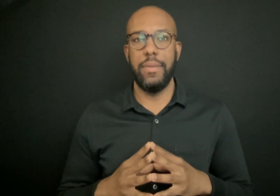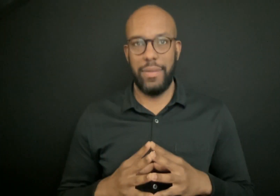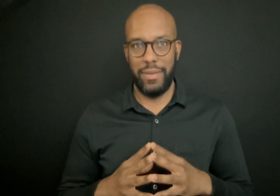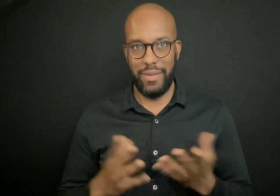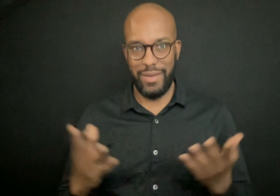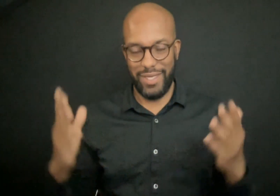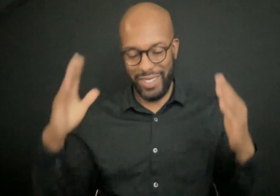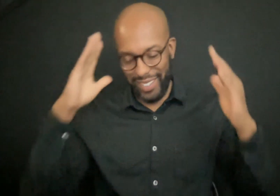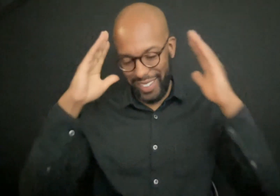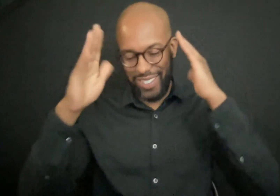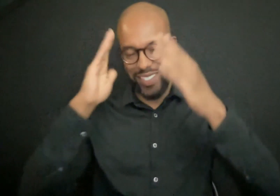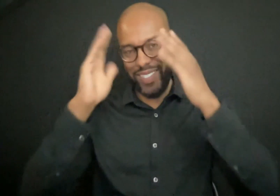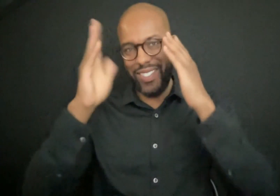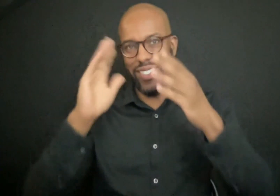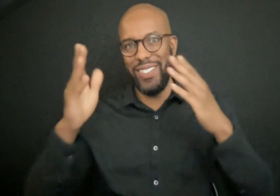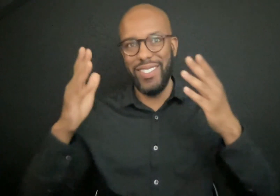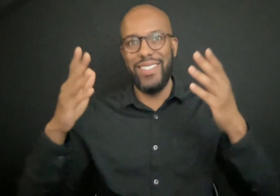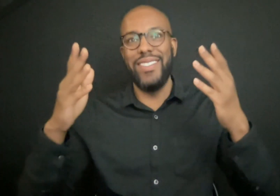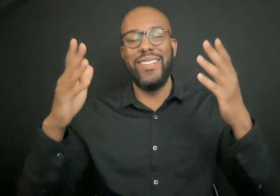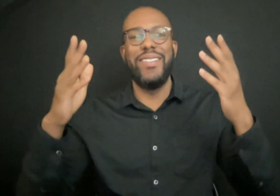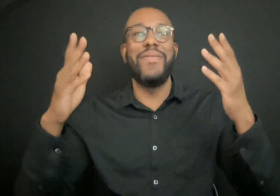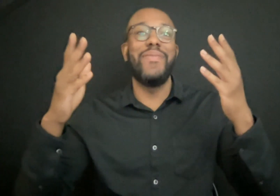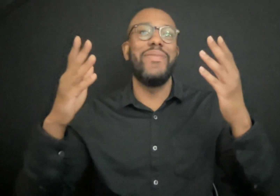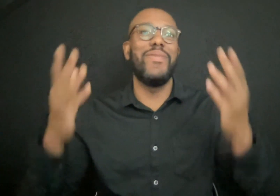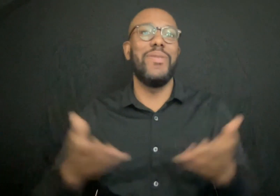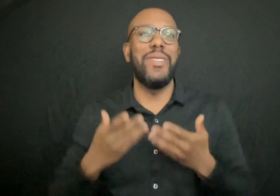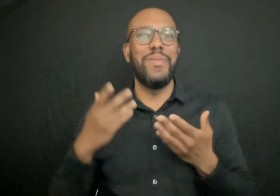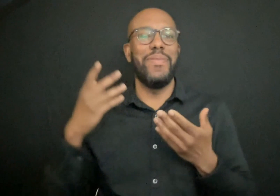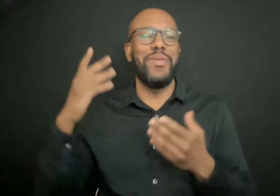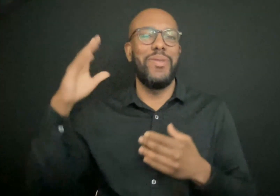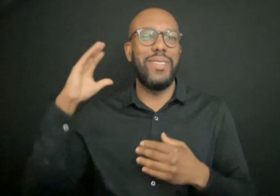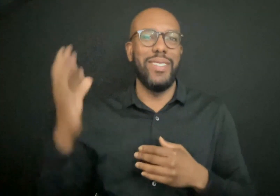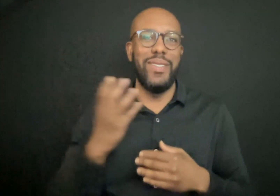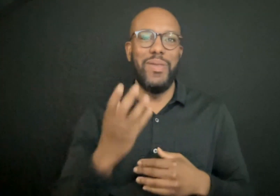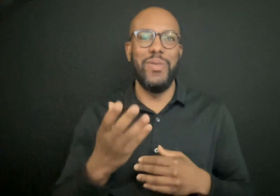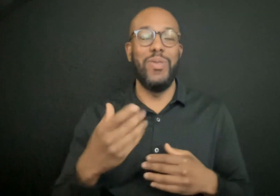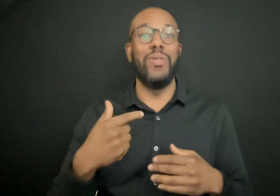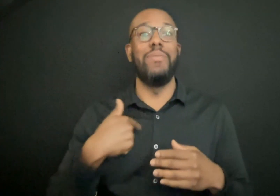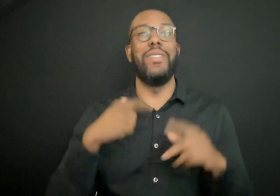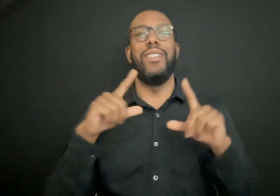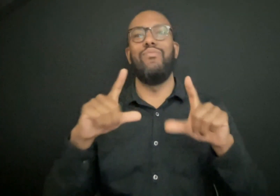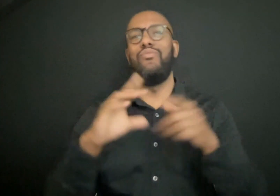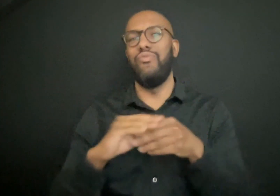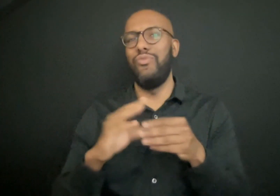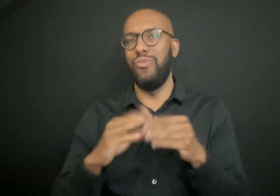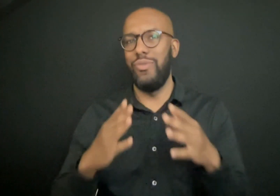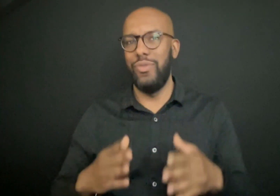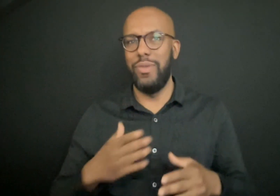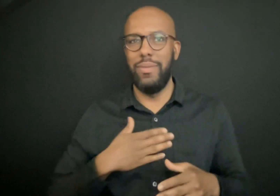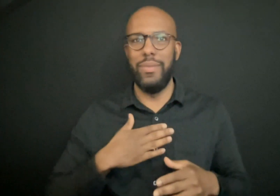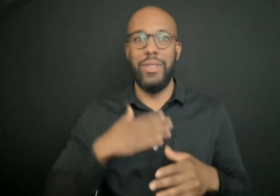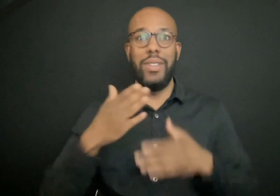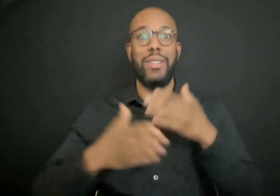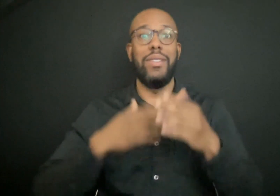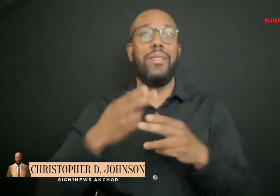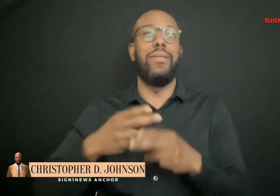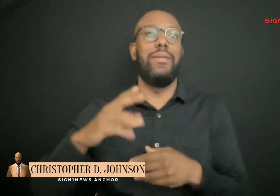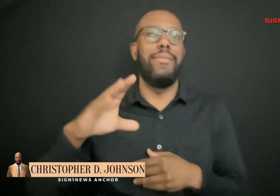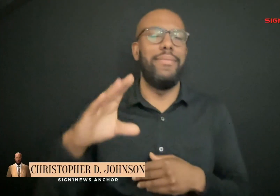Hello, everyone. Welcome to Sign One News. I'm Sign One News anchor, Christopher D. Johnson. Here is